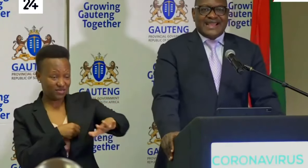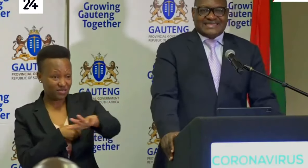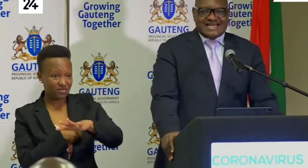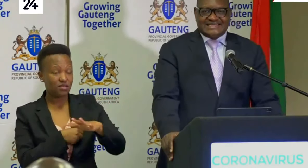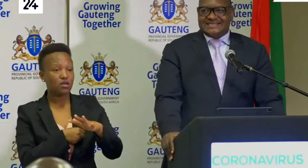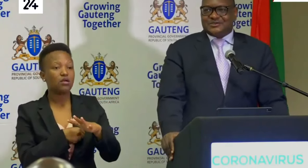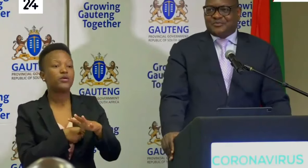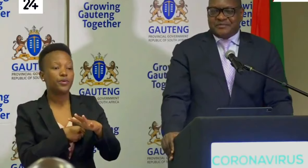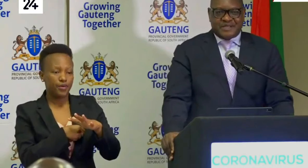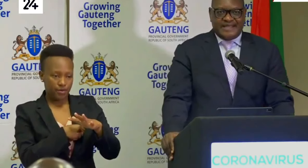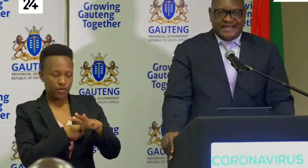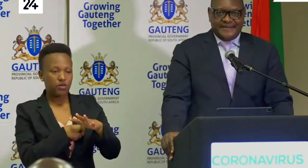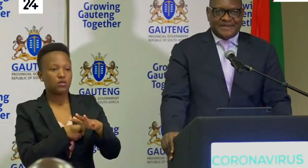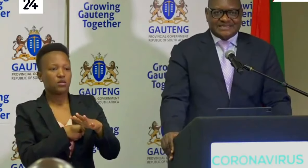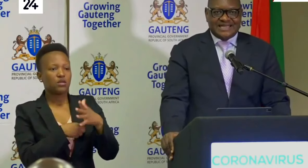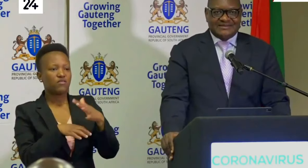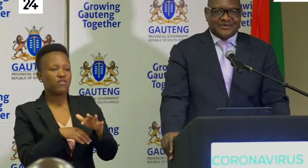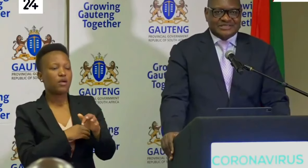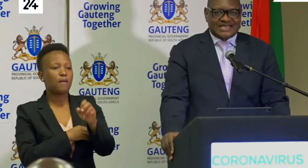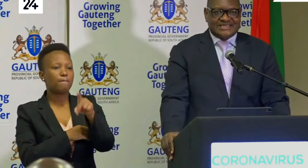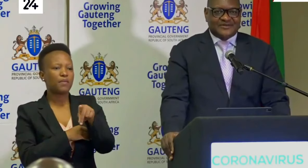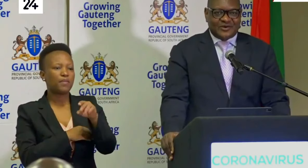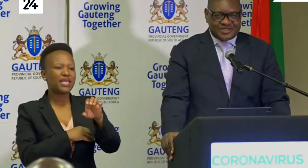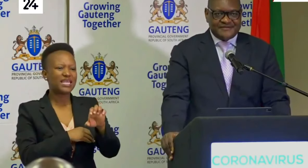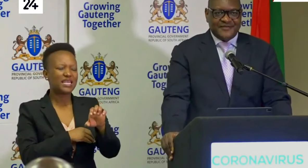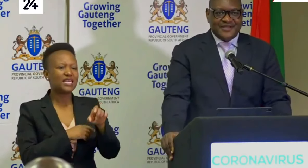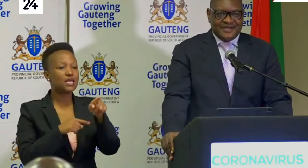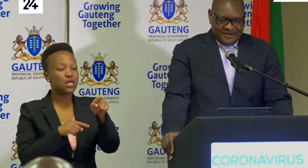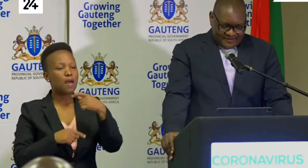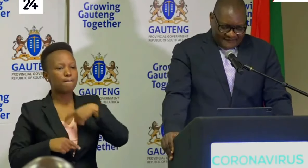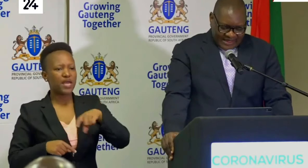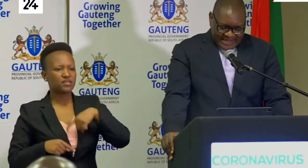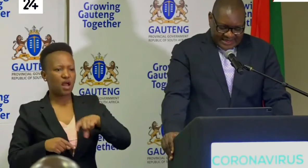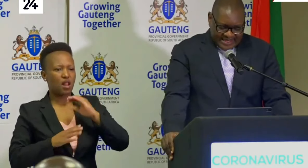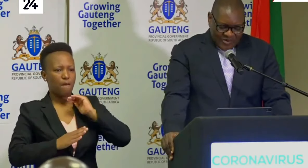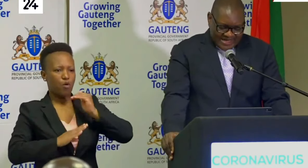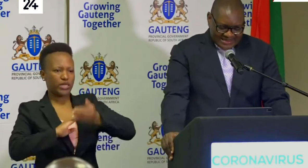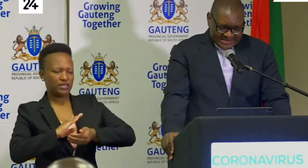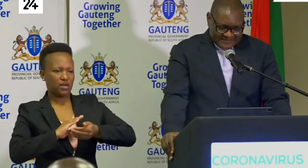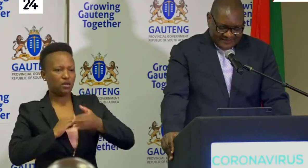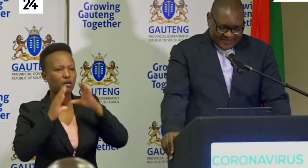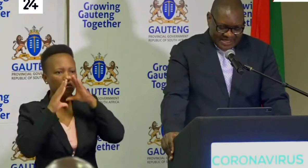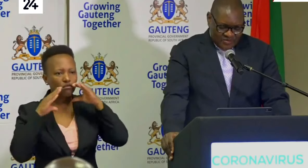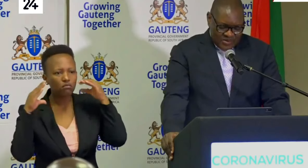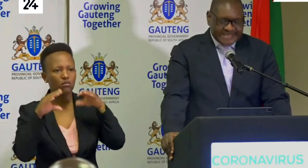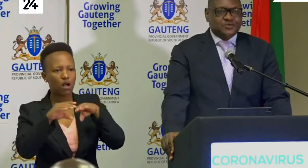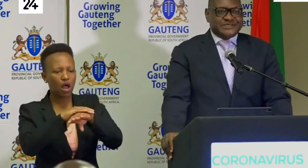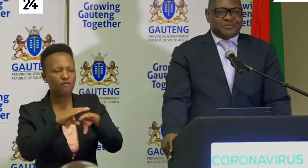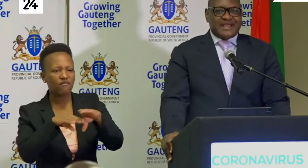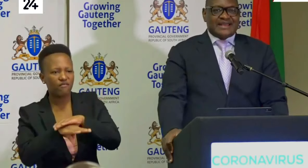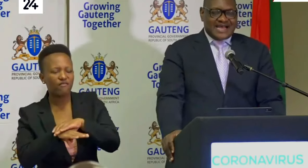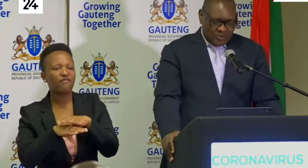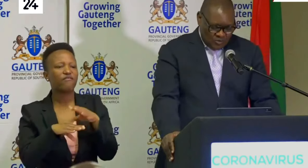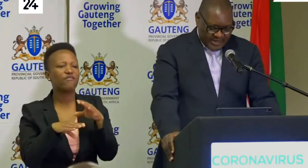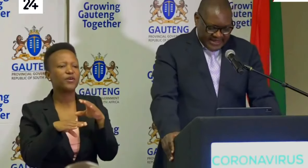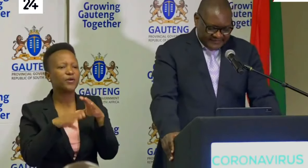been paying attention to PPE, personal protective clothing, for healthcare workers. And as we